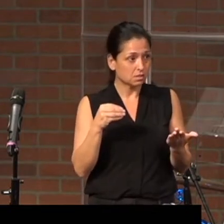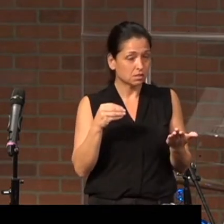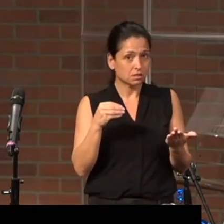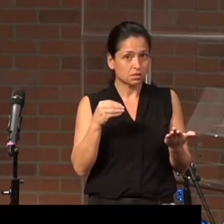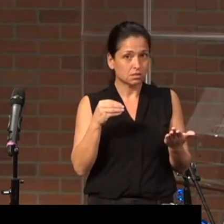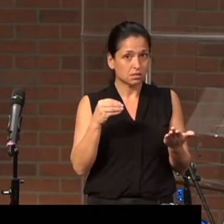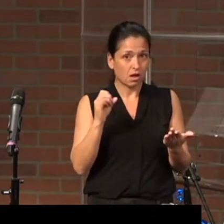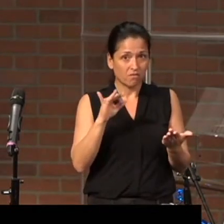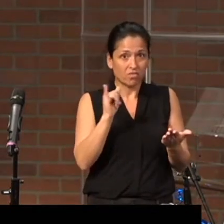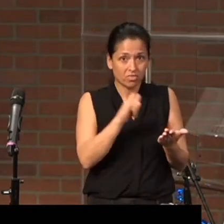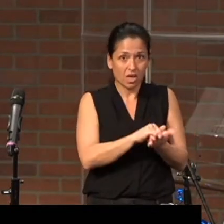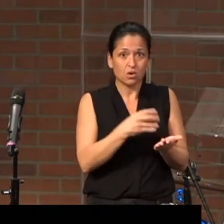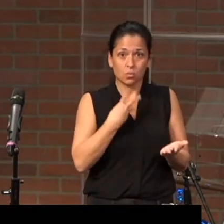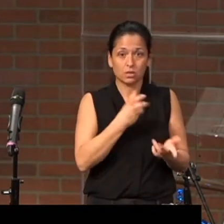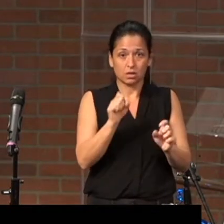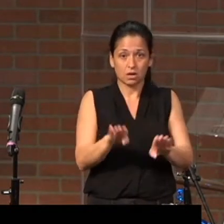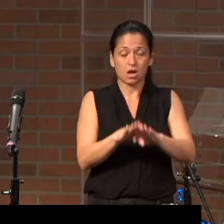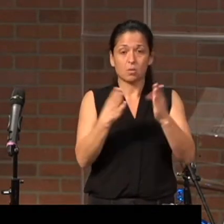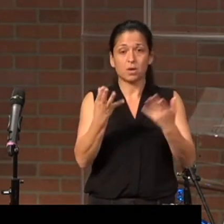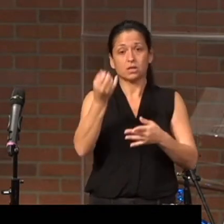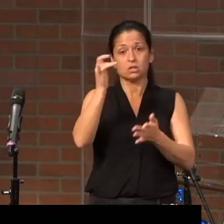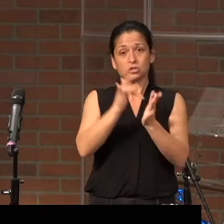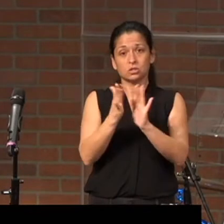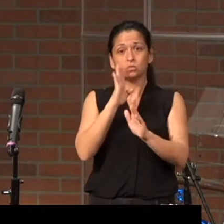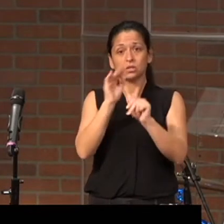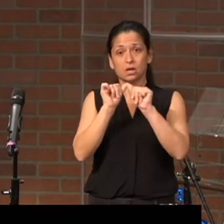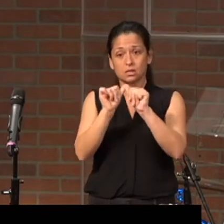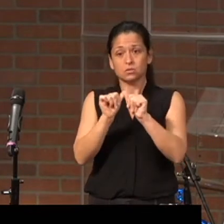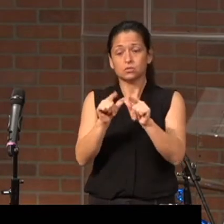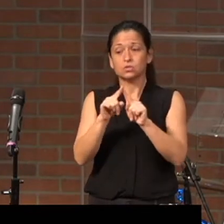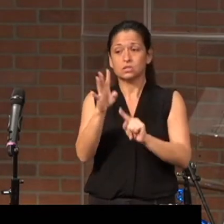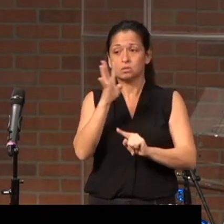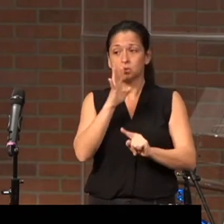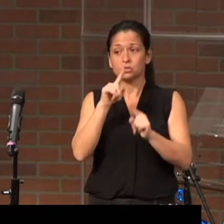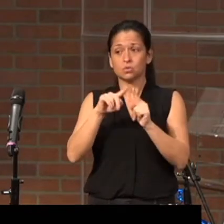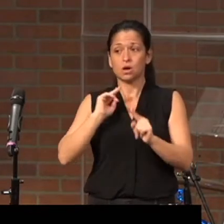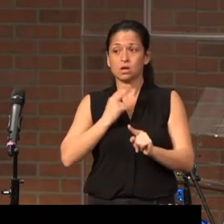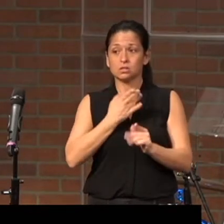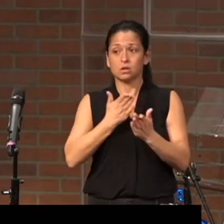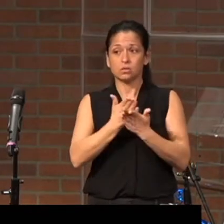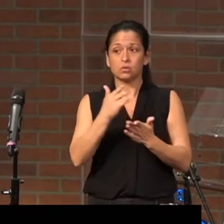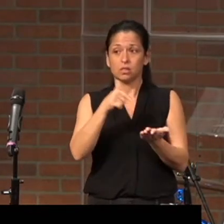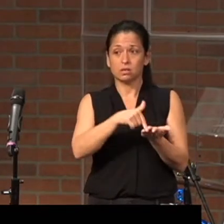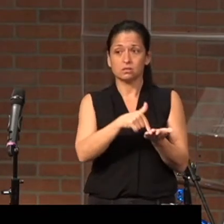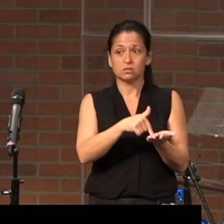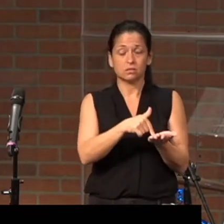open it, and that Jesus continues to speak to us through this?